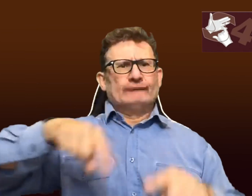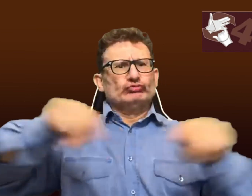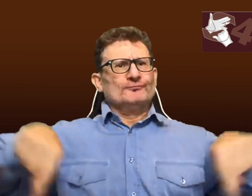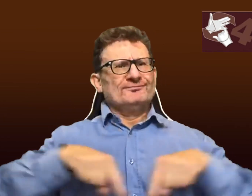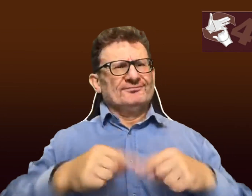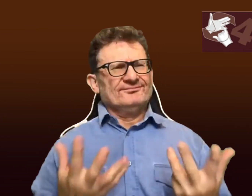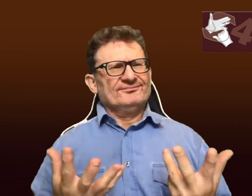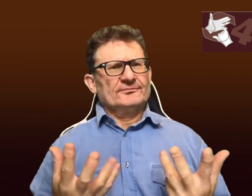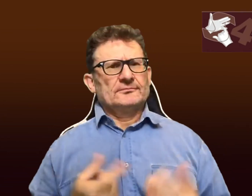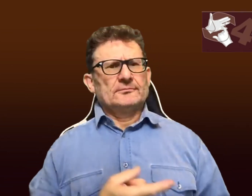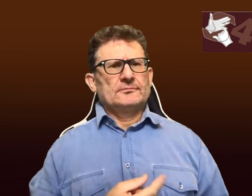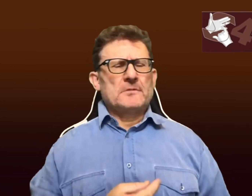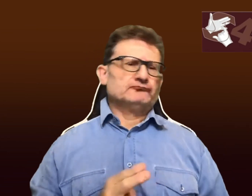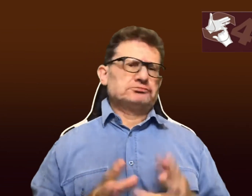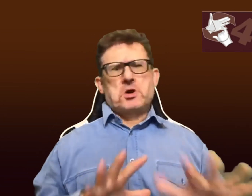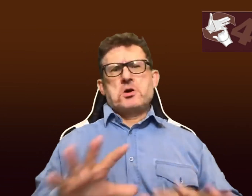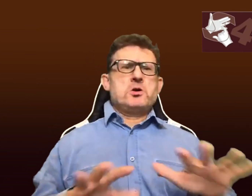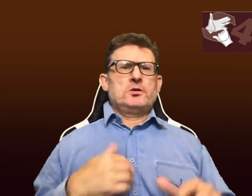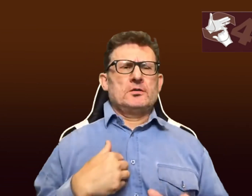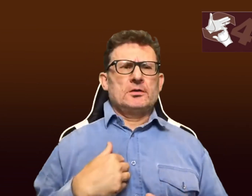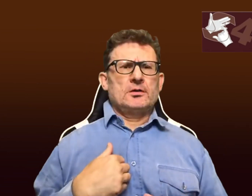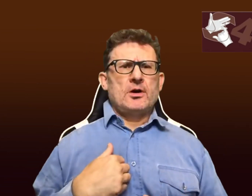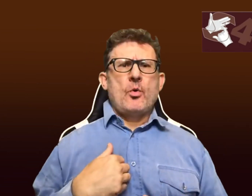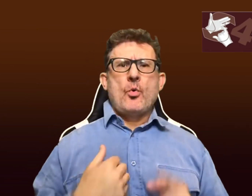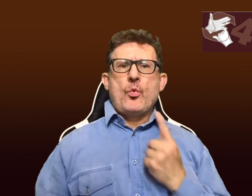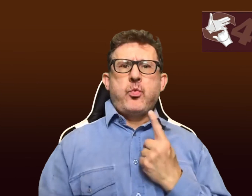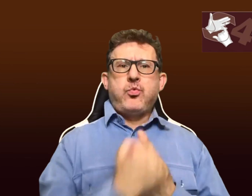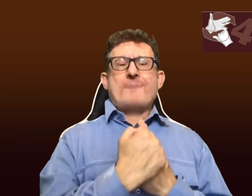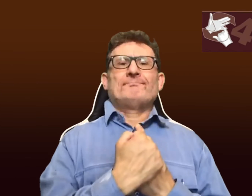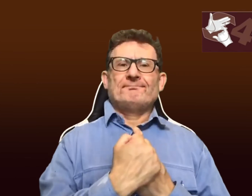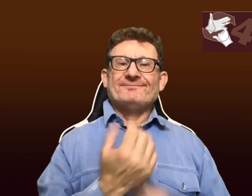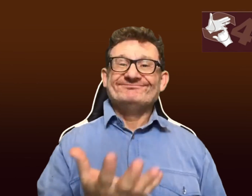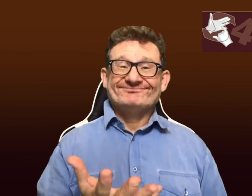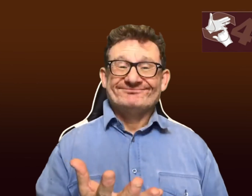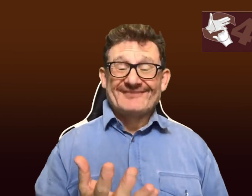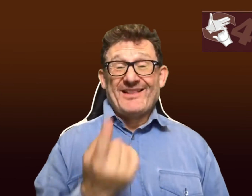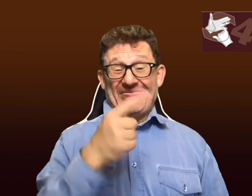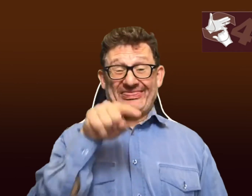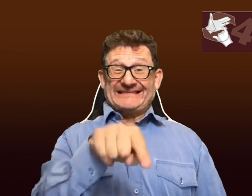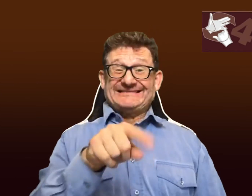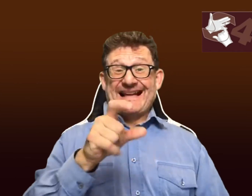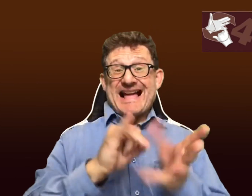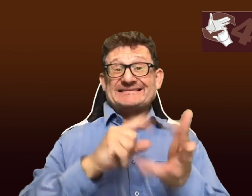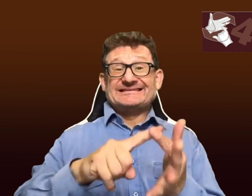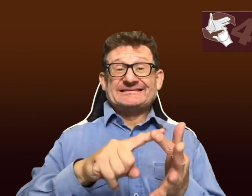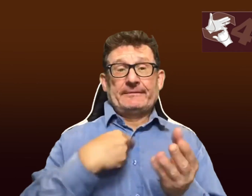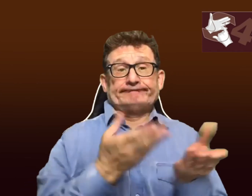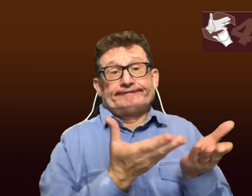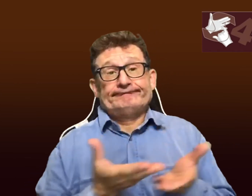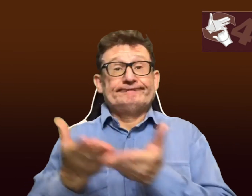Then I'm not involved. And so they, they, they weren't happy by my response, but, but that really hit me that that's,